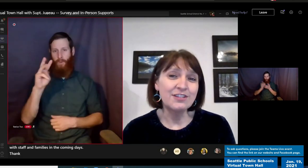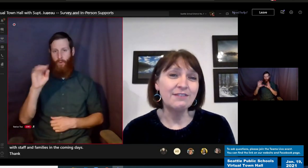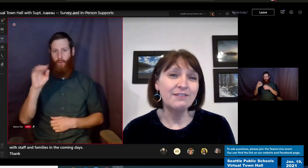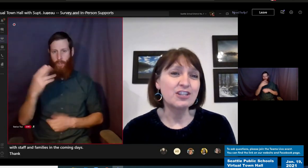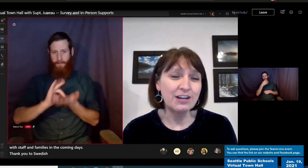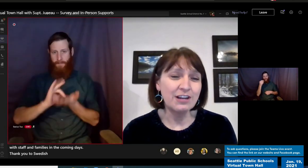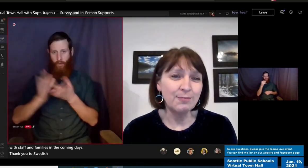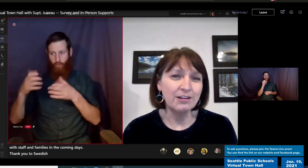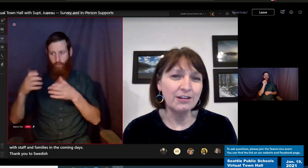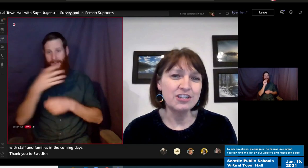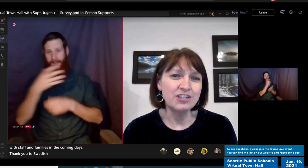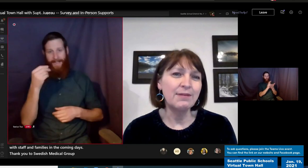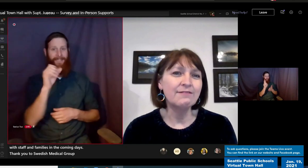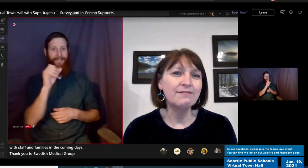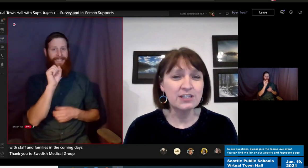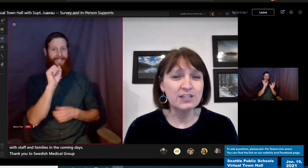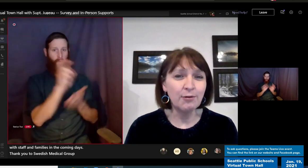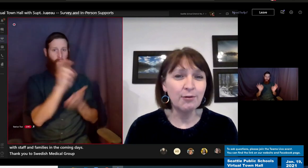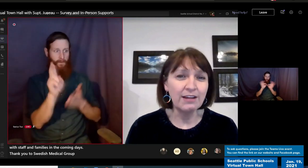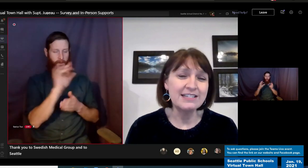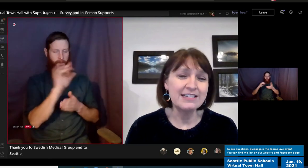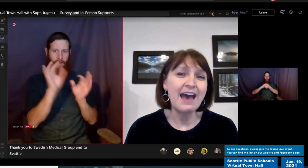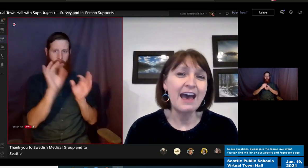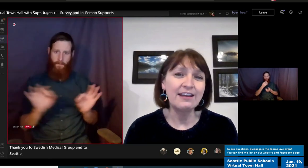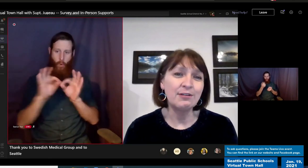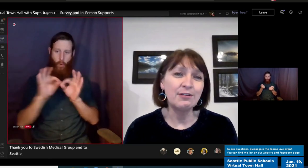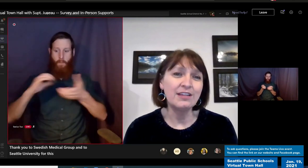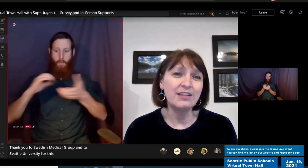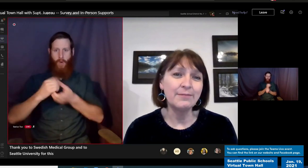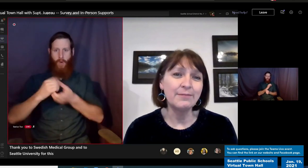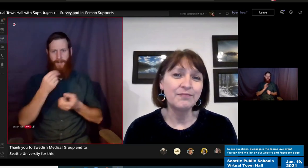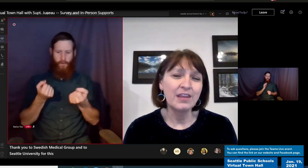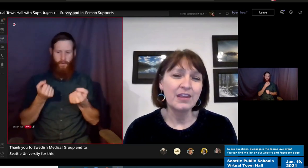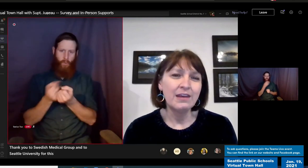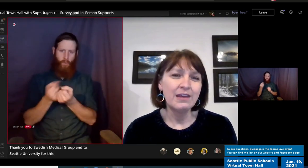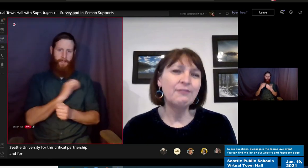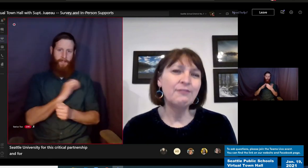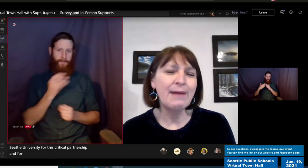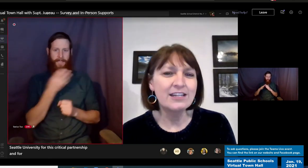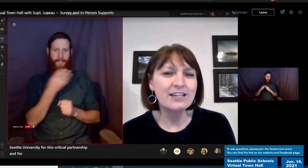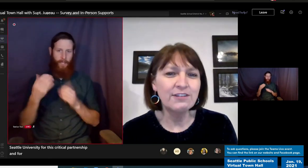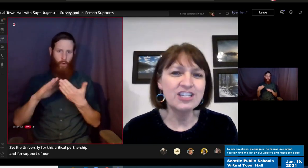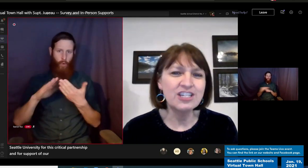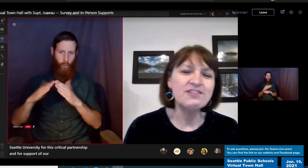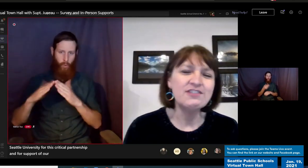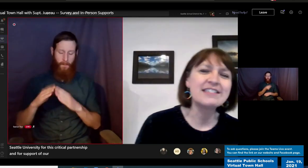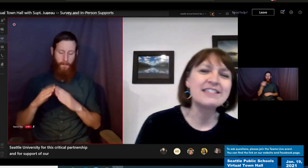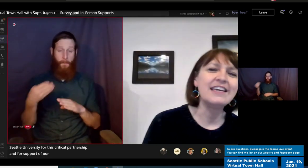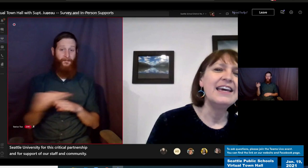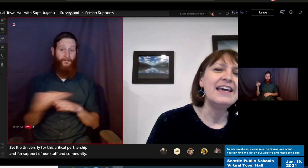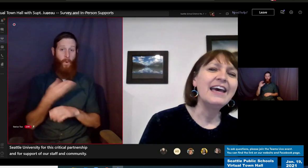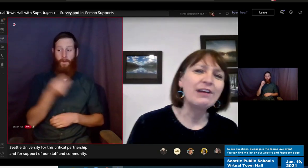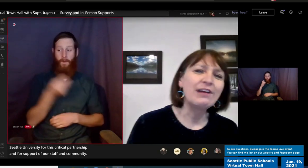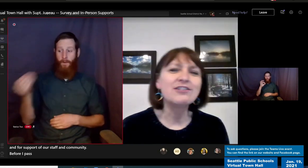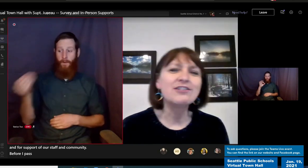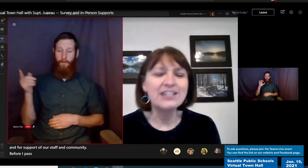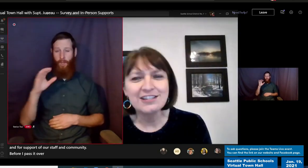Seattle University for this critical partnership and for support of our staff and community. Before I pass it over to Chief Jesse and